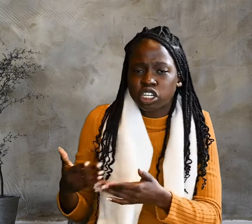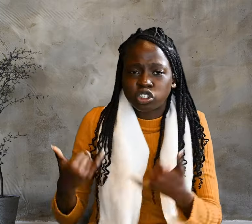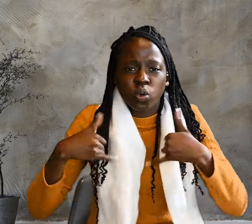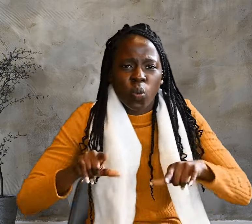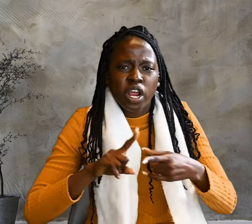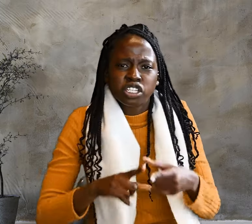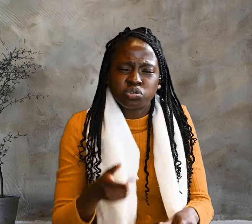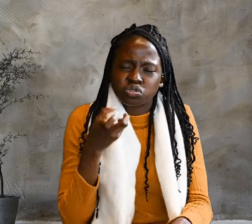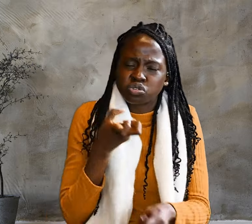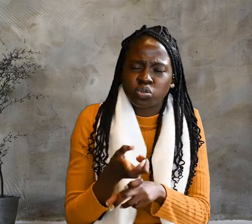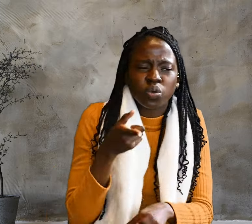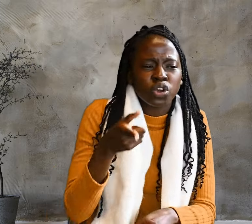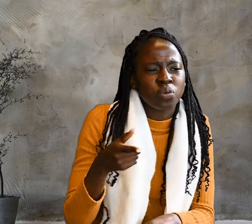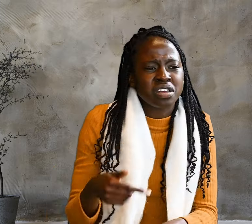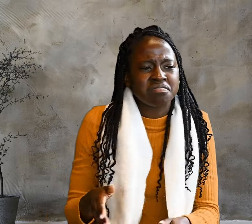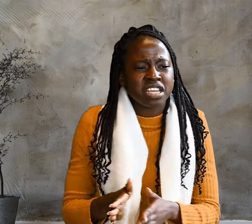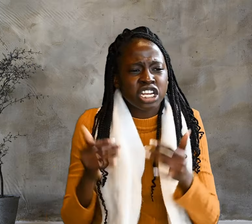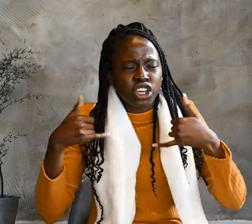And yet you were going back?